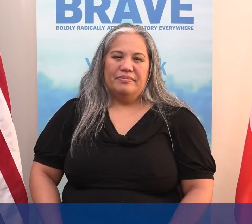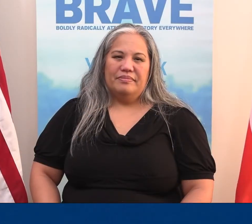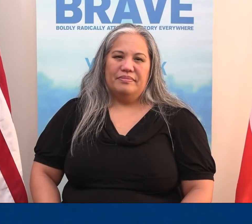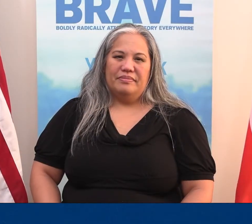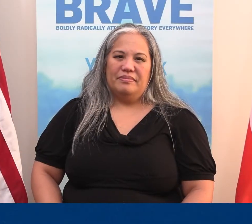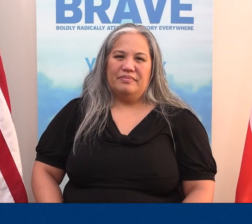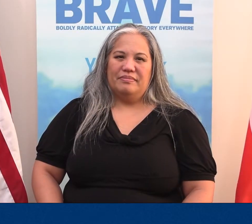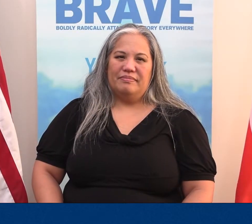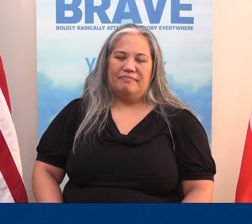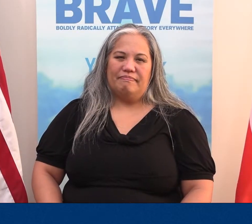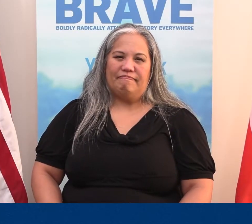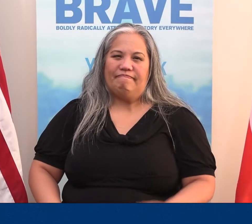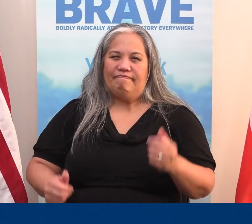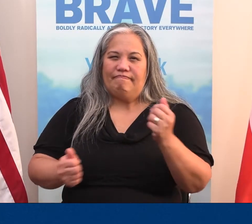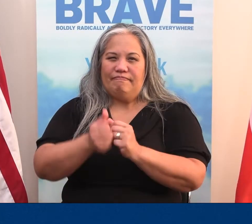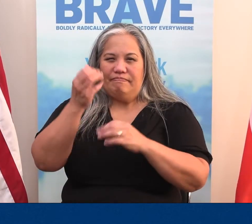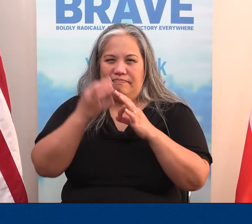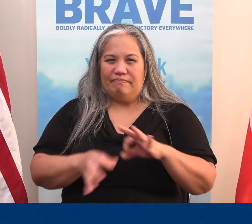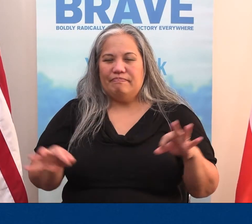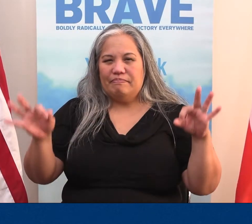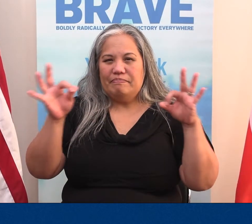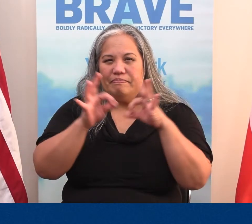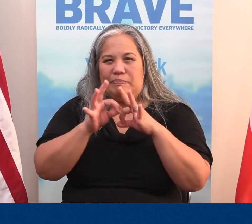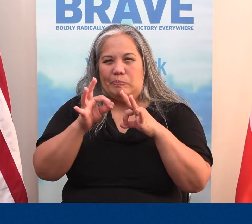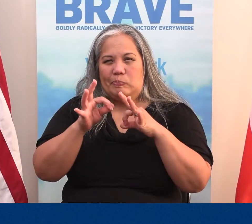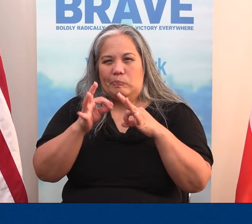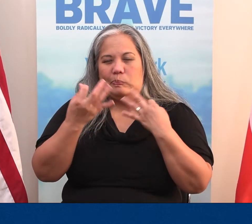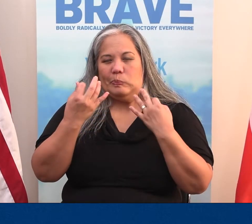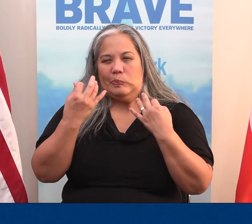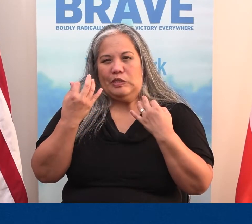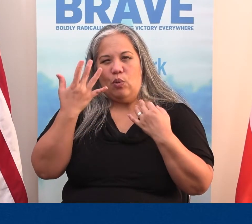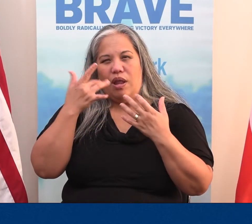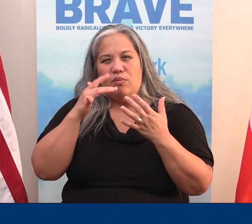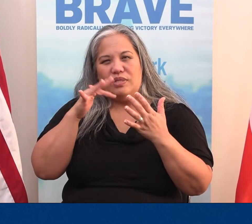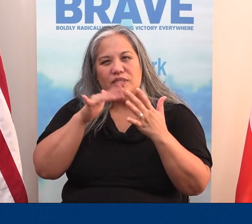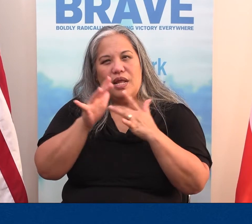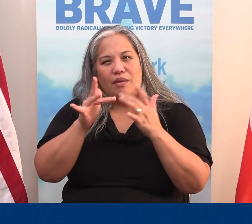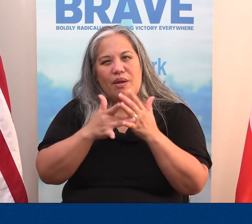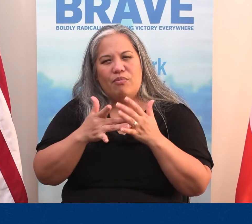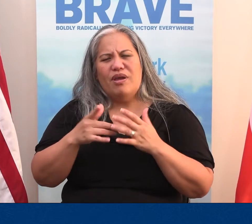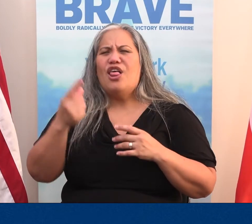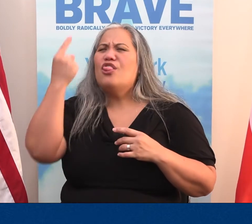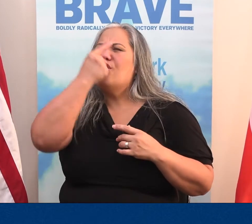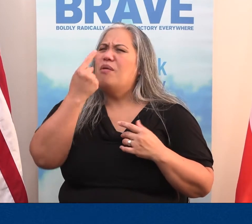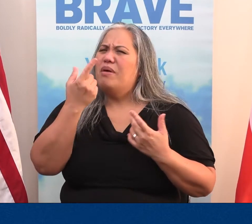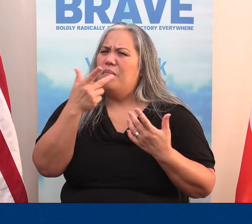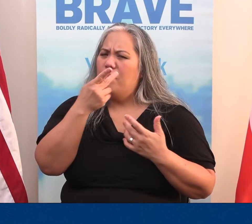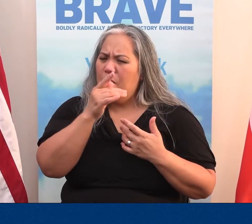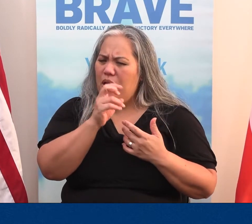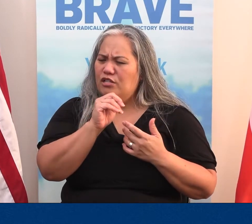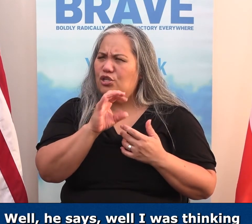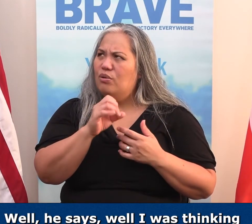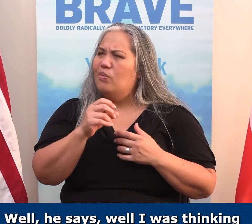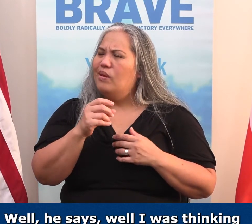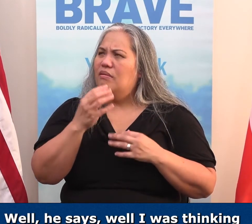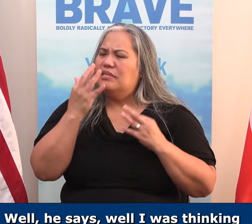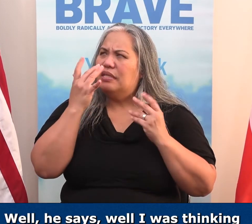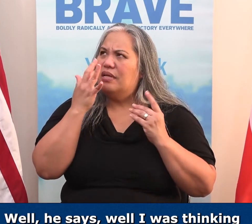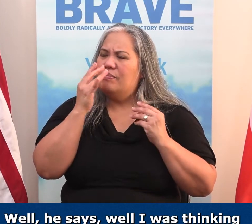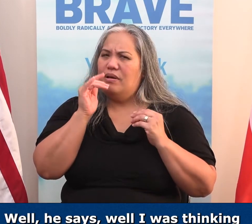Well, you know, the bottom line is, why do we even study the Bible? Have you ever thought about that poncho? I said, well, I was thinking about